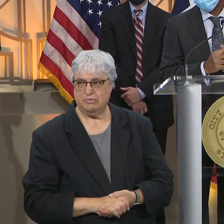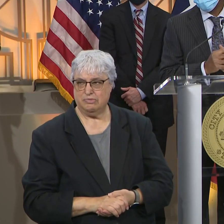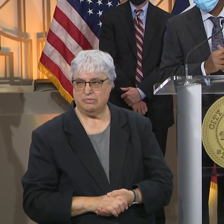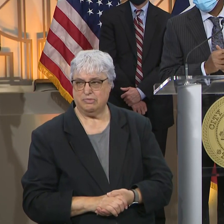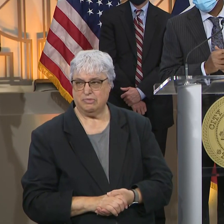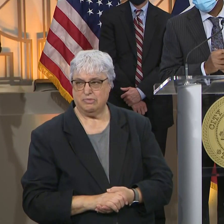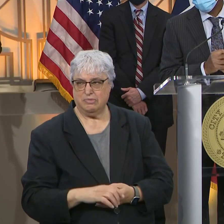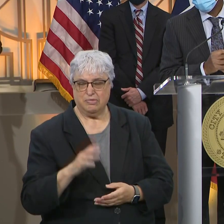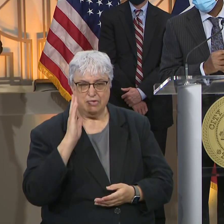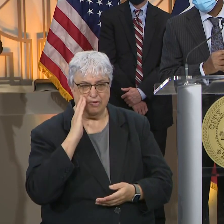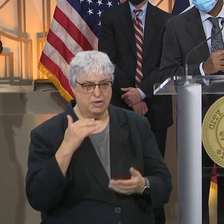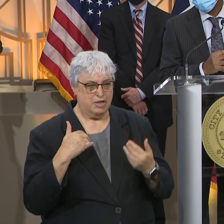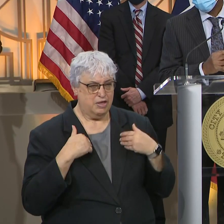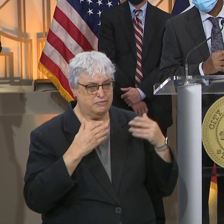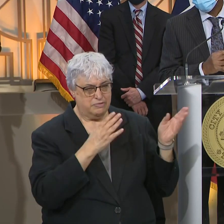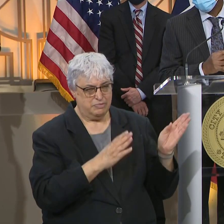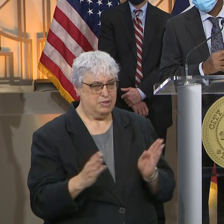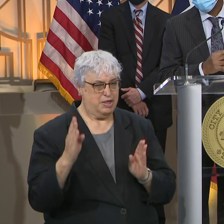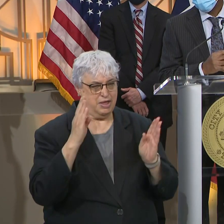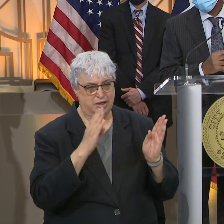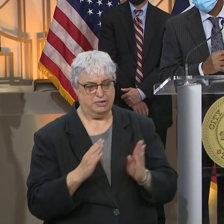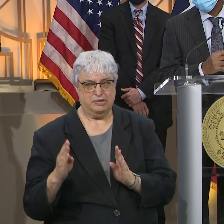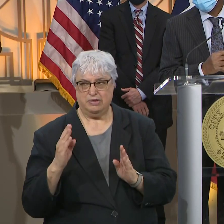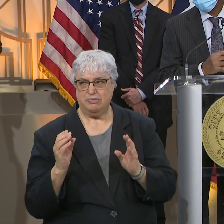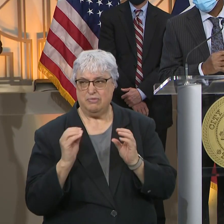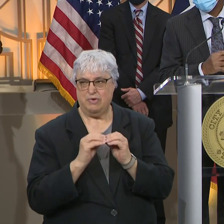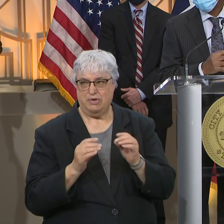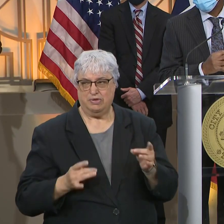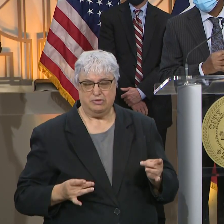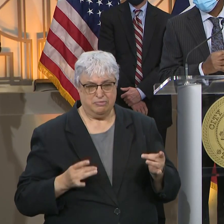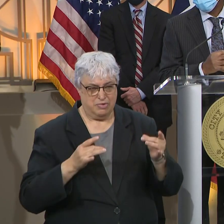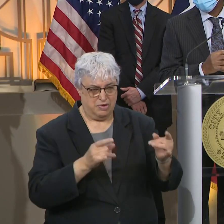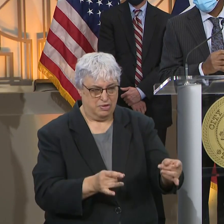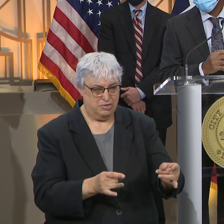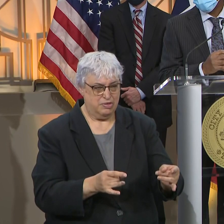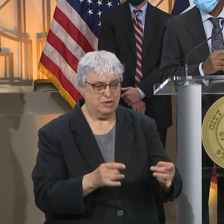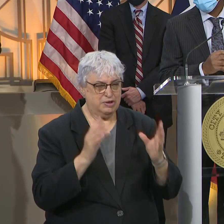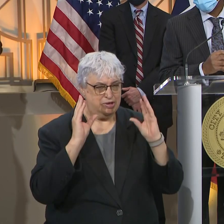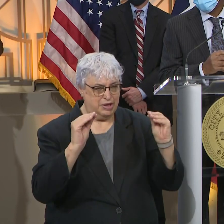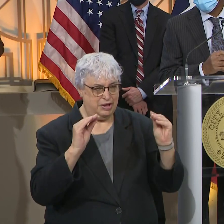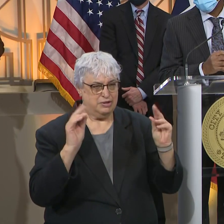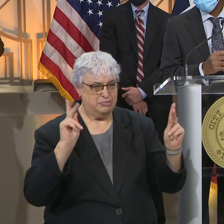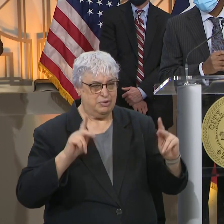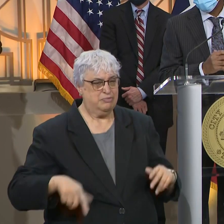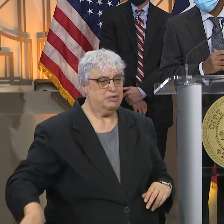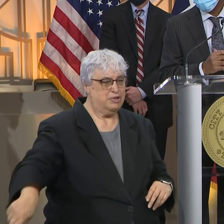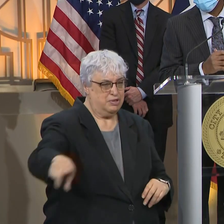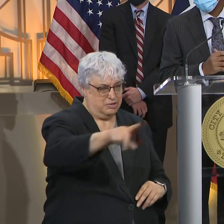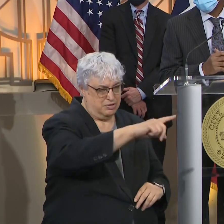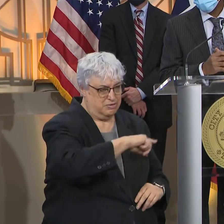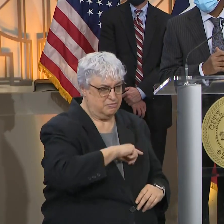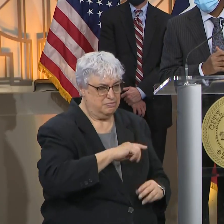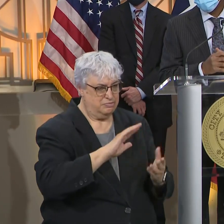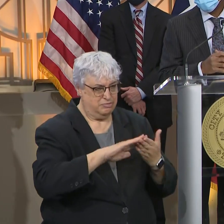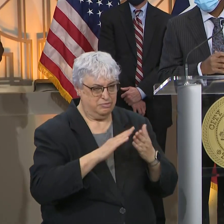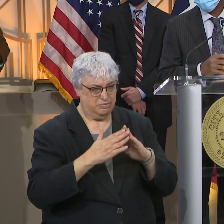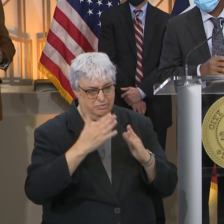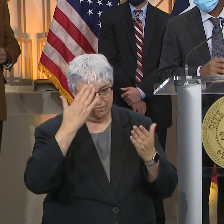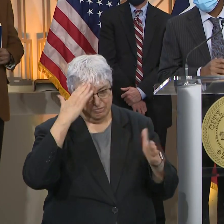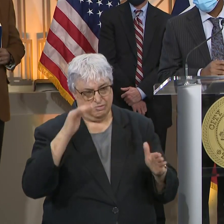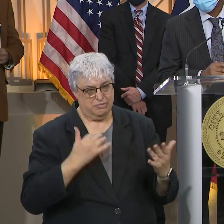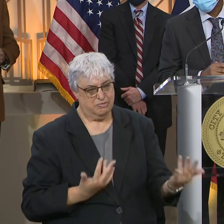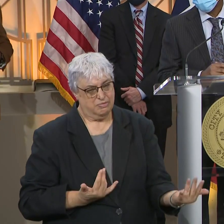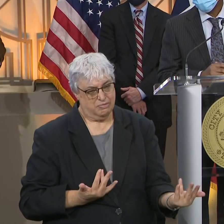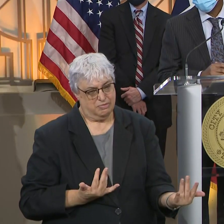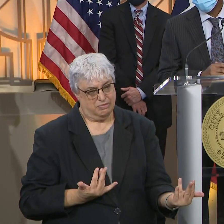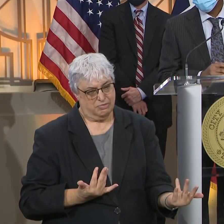Will there be plans to make the process a little bit more smoother or to educate the public? I know a lot of people in the community don't know if they should